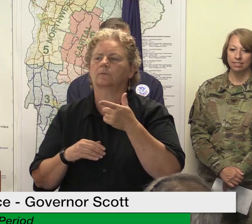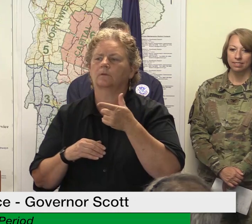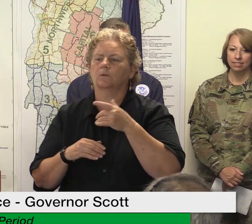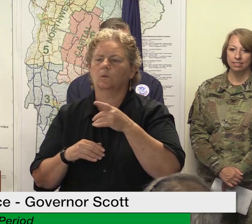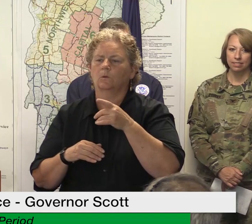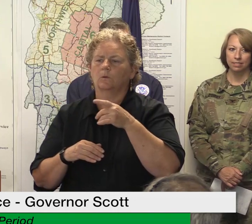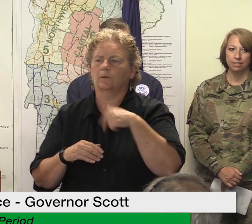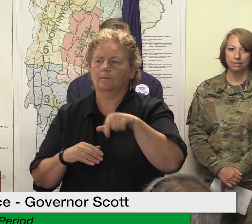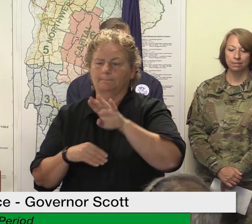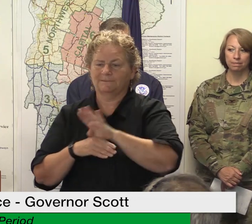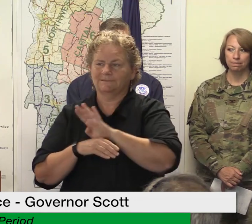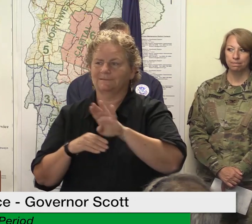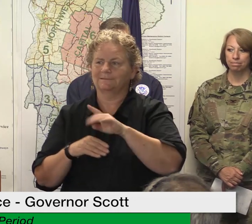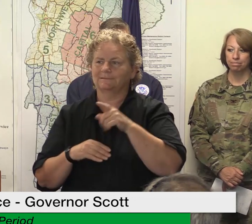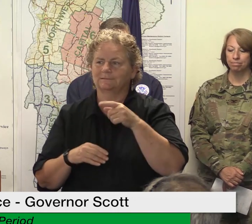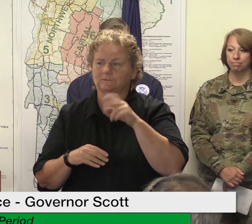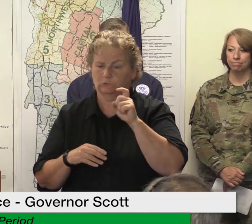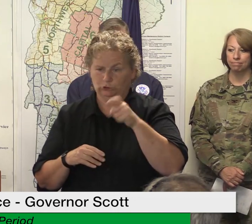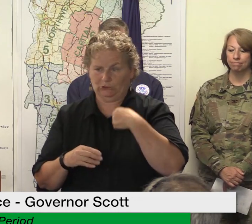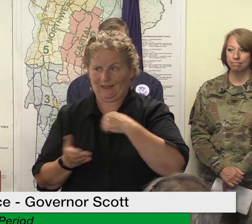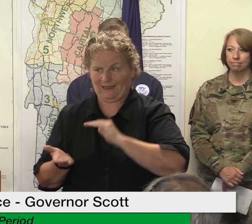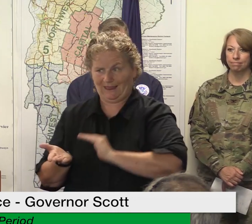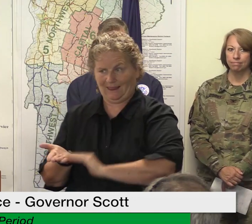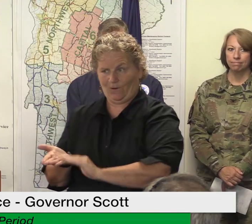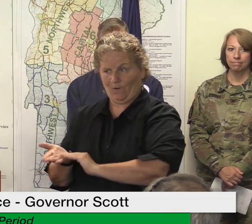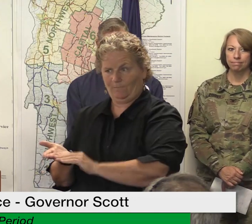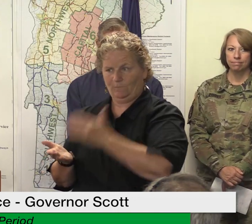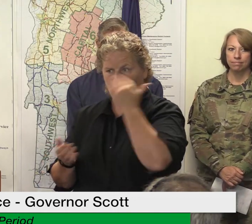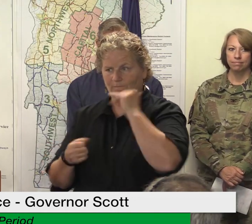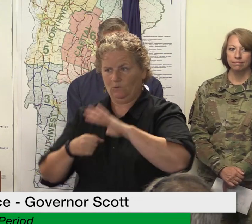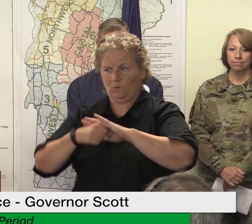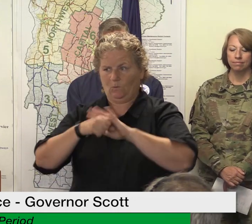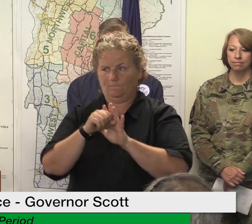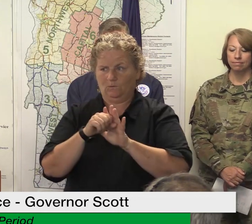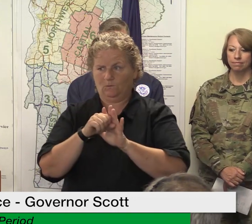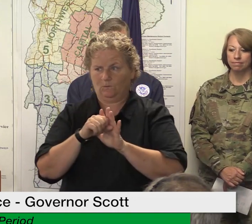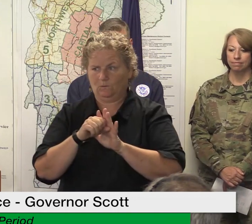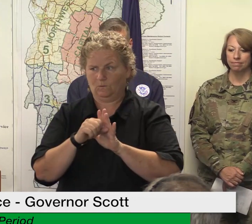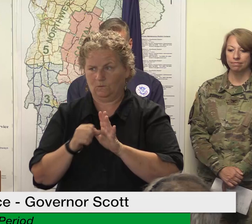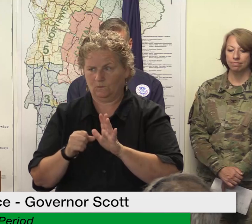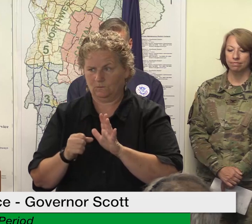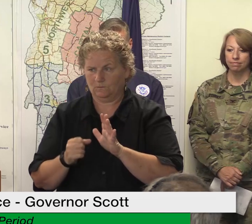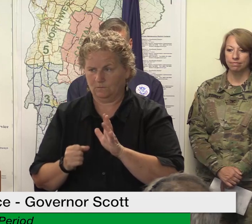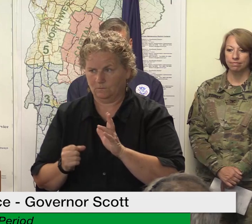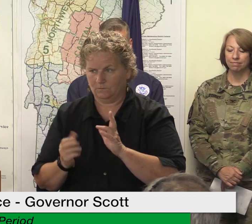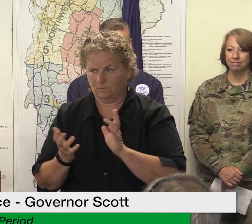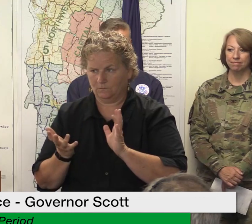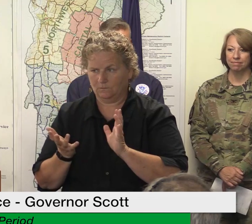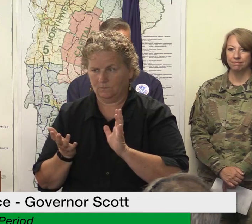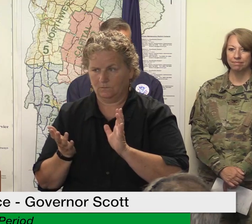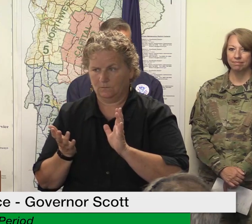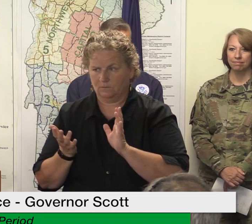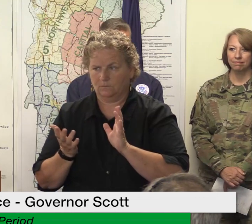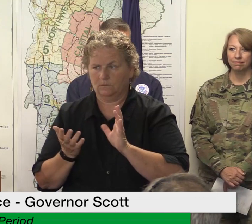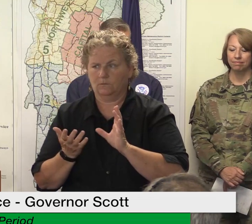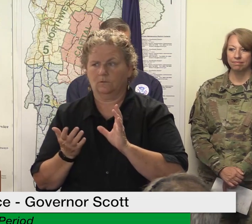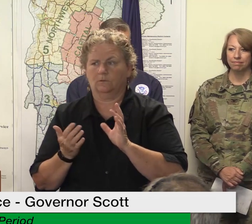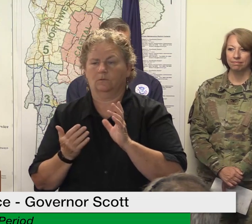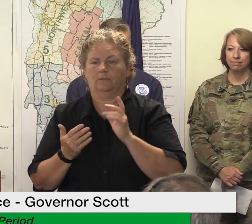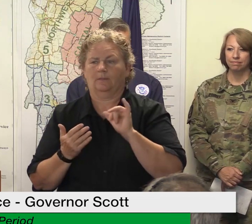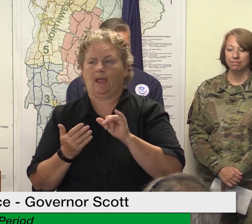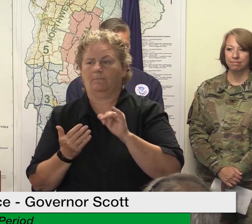the pua was very important to employers and um it kind of caught the employers